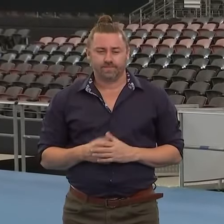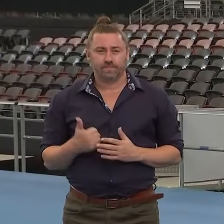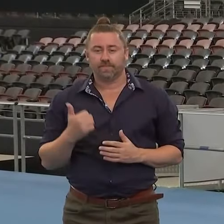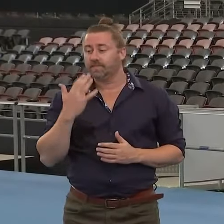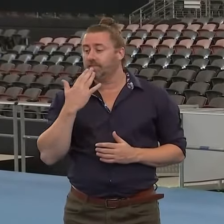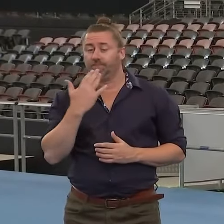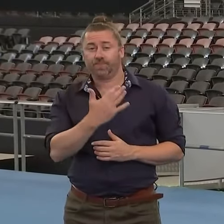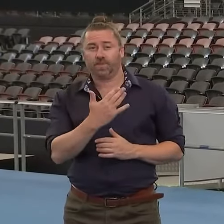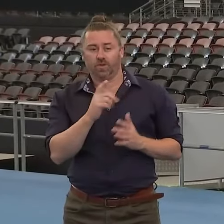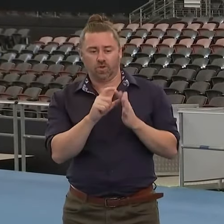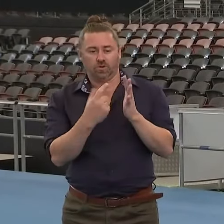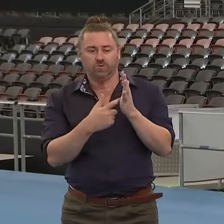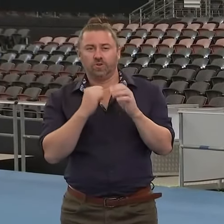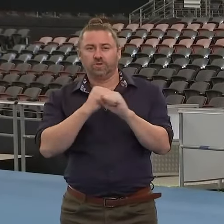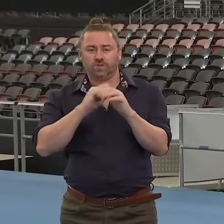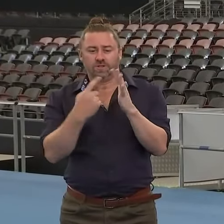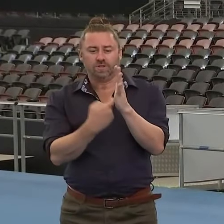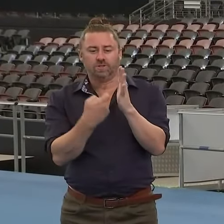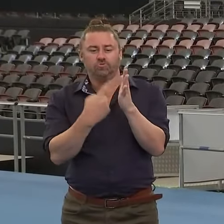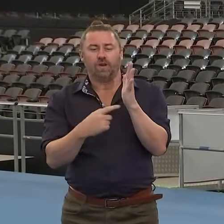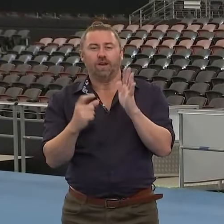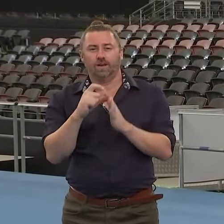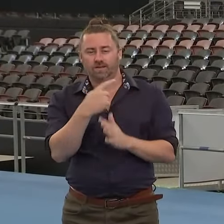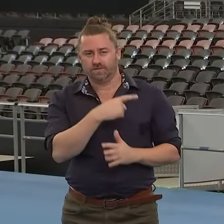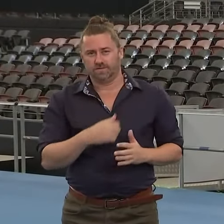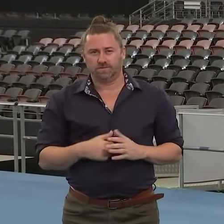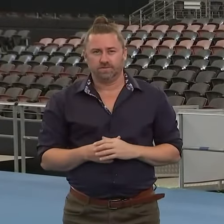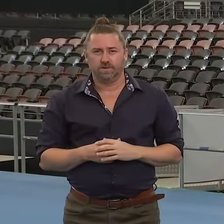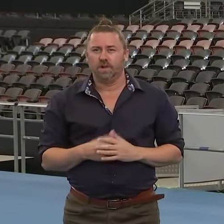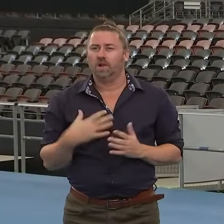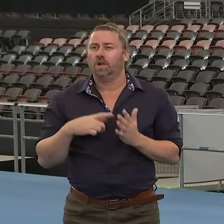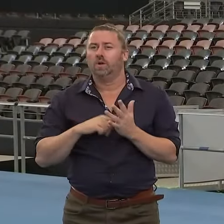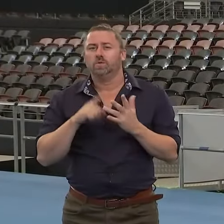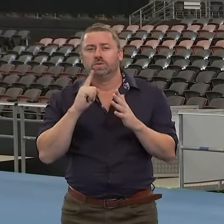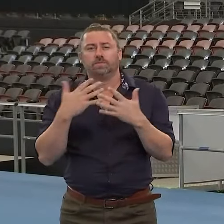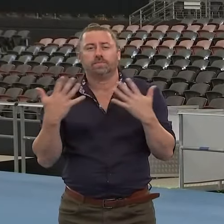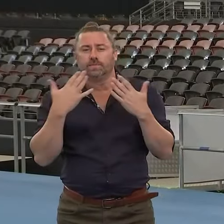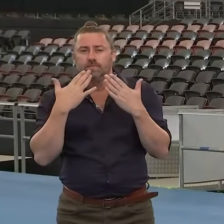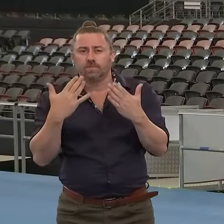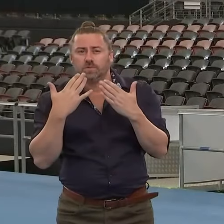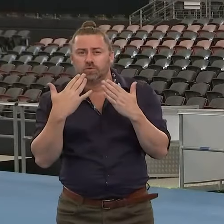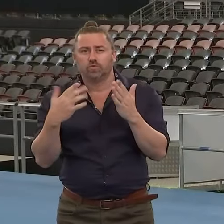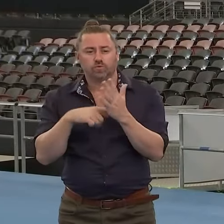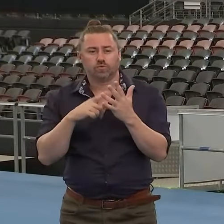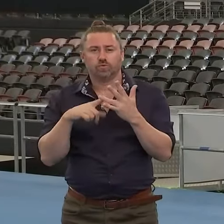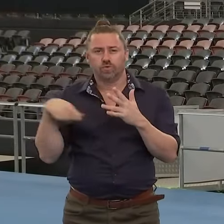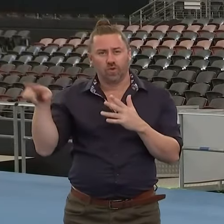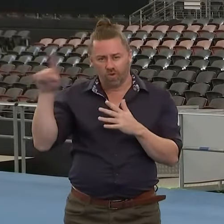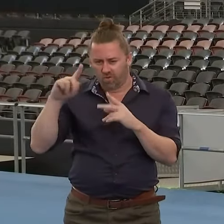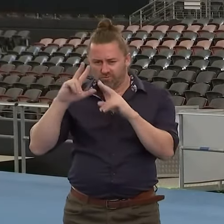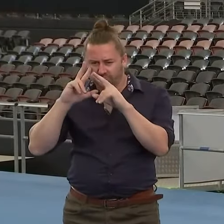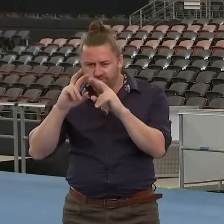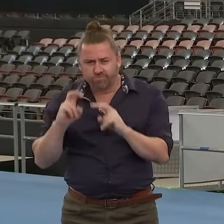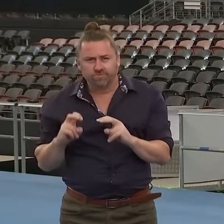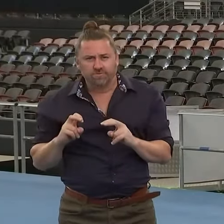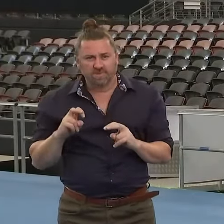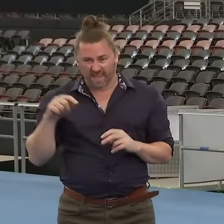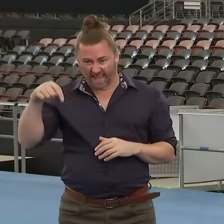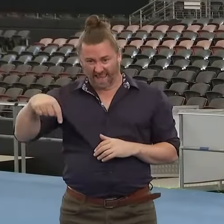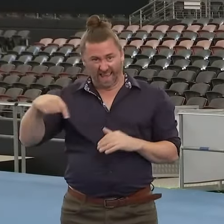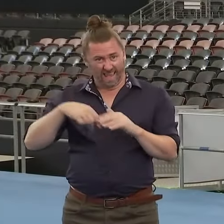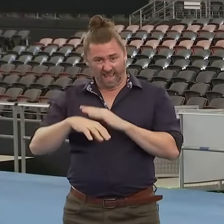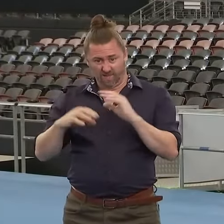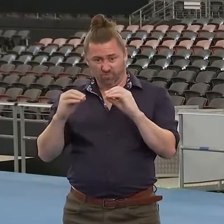Thank you, Dr Dradden. Yeah, I do want to acknowledge our amazing forensics team who did identify